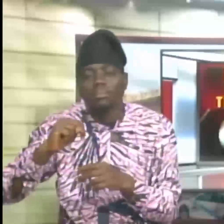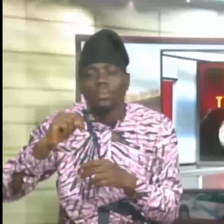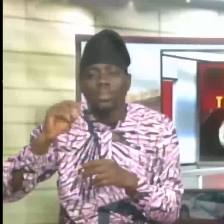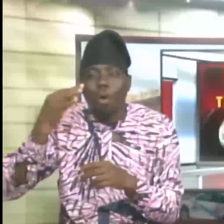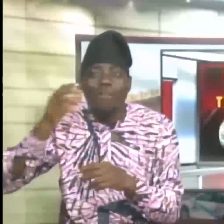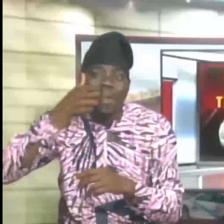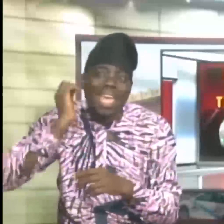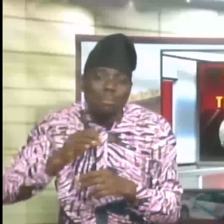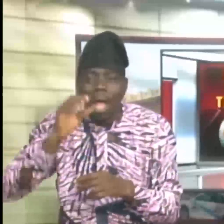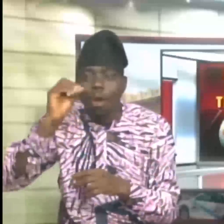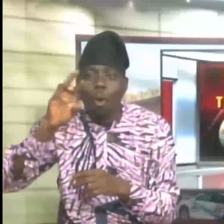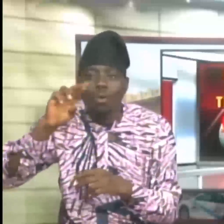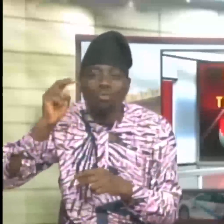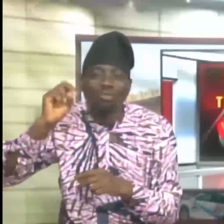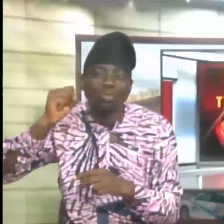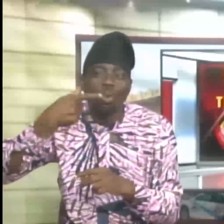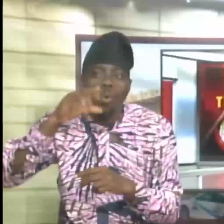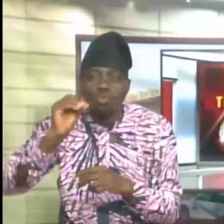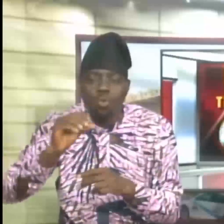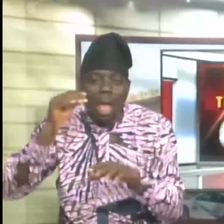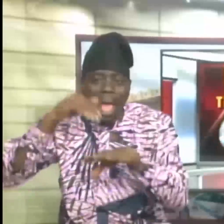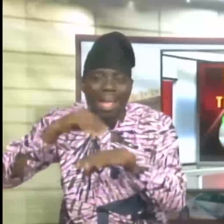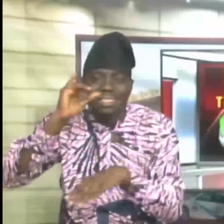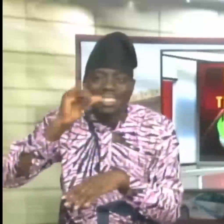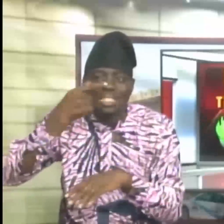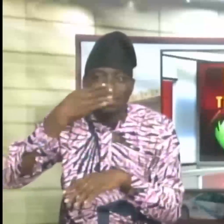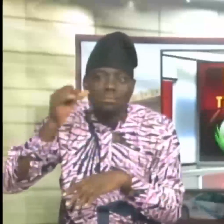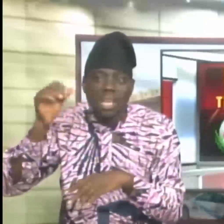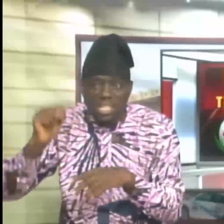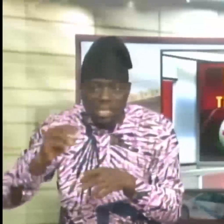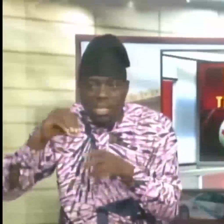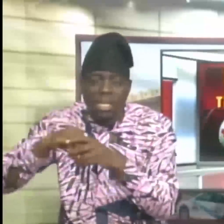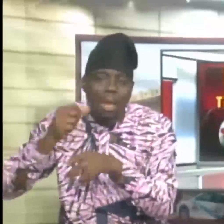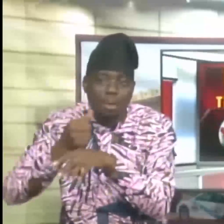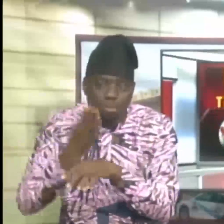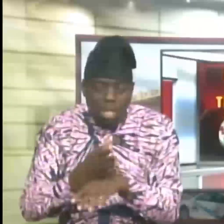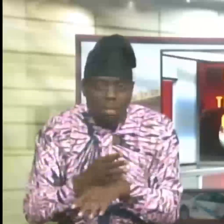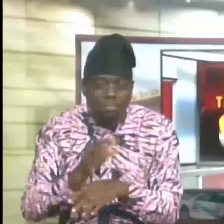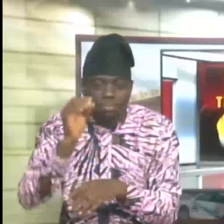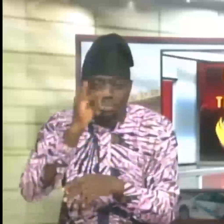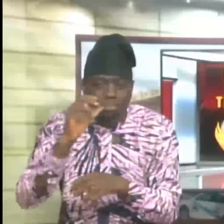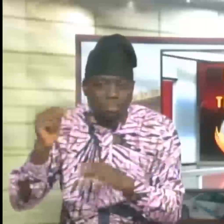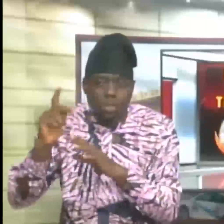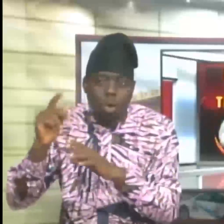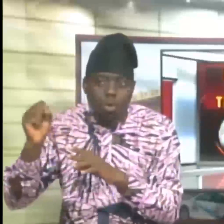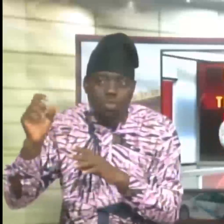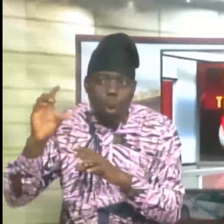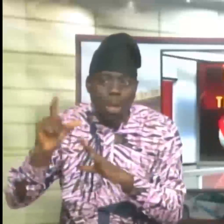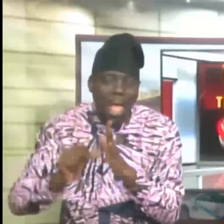Onrusholu at Igbeni Hall, Itagemo Igbeni Abeokuta, Oinkosola Ojelade brings the